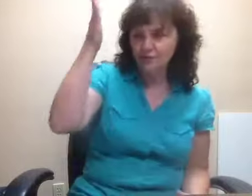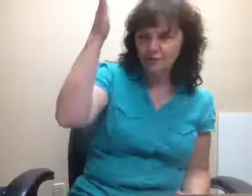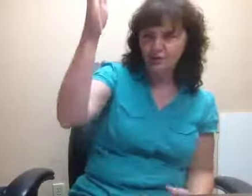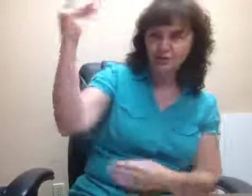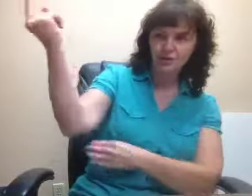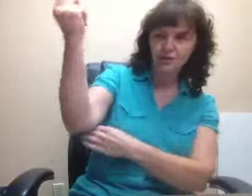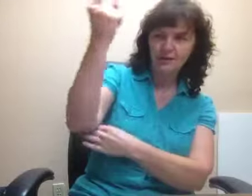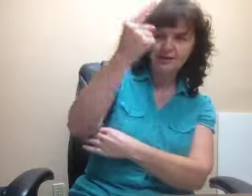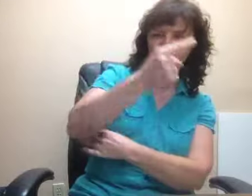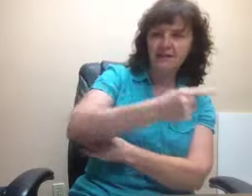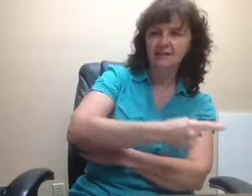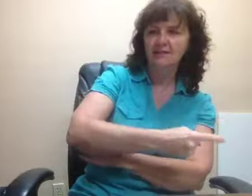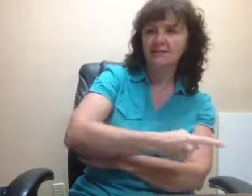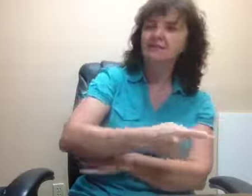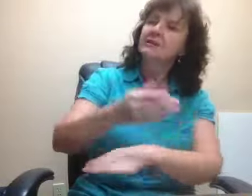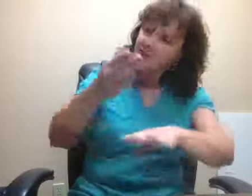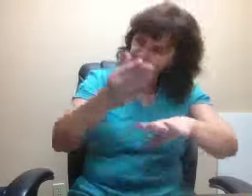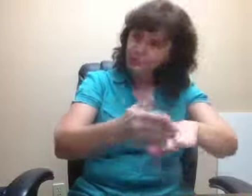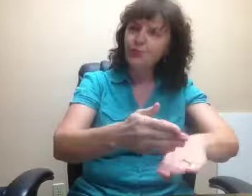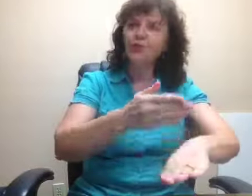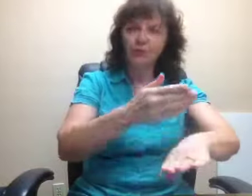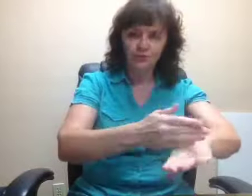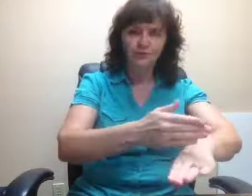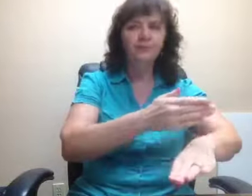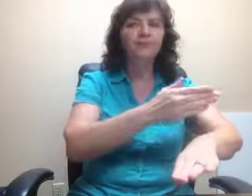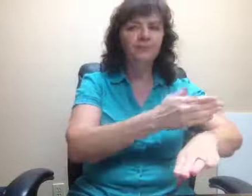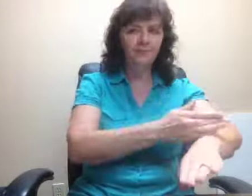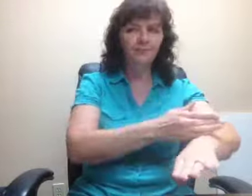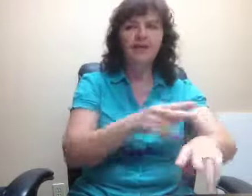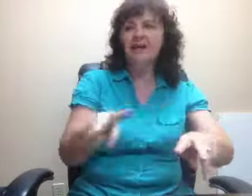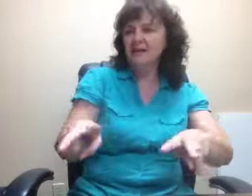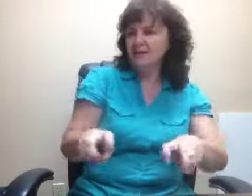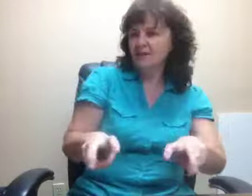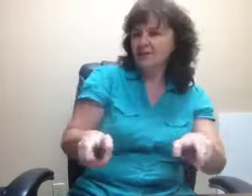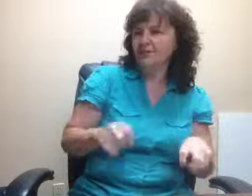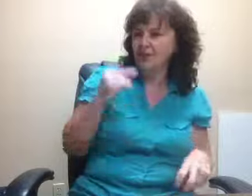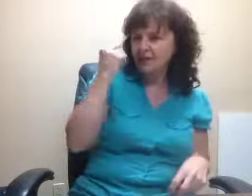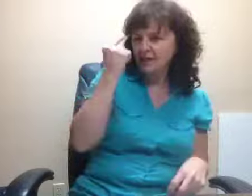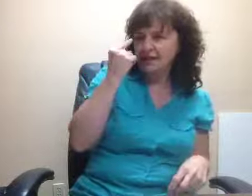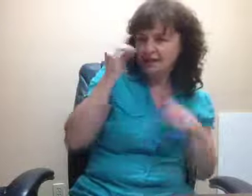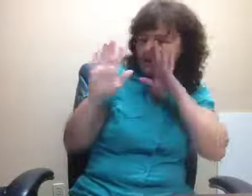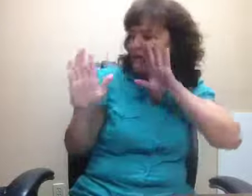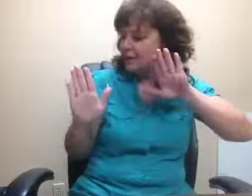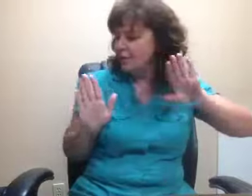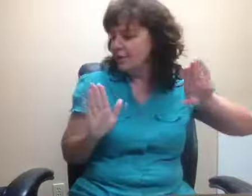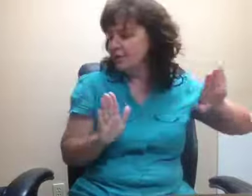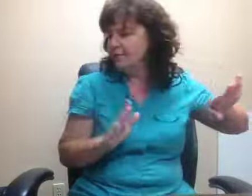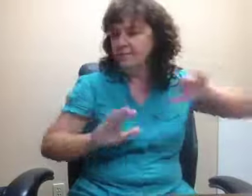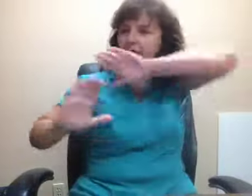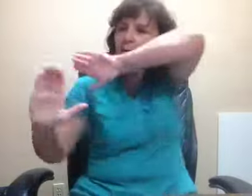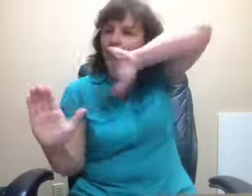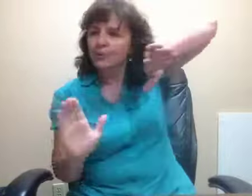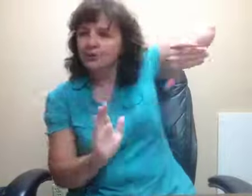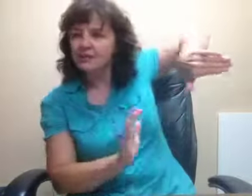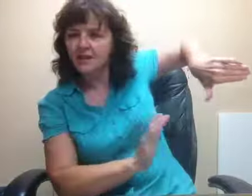Future days. Improve. Selfish thinking. Ignore. Push aside.